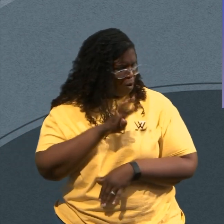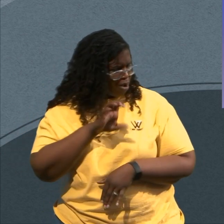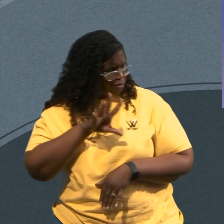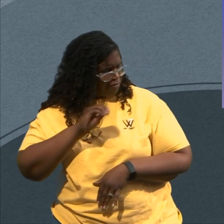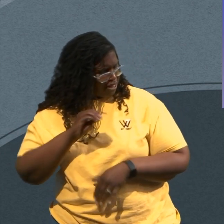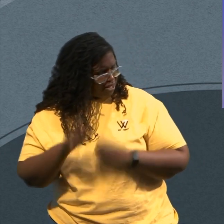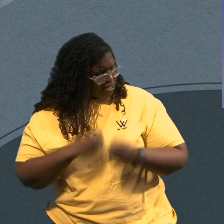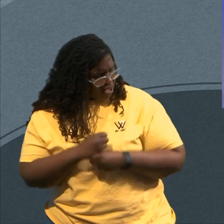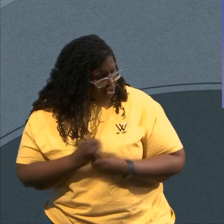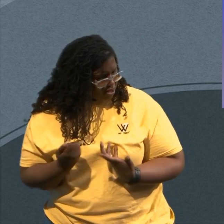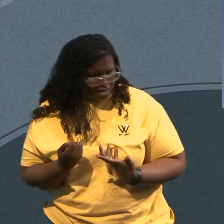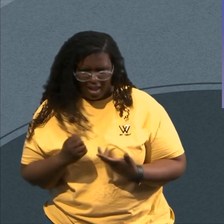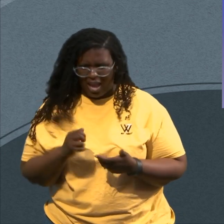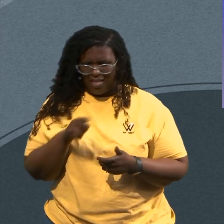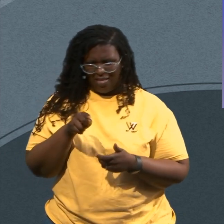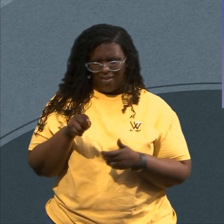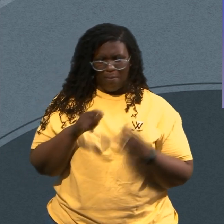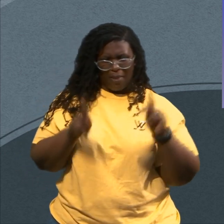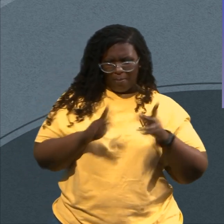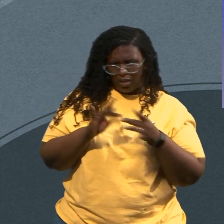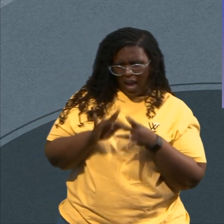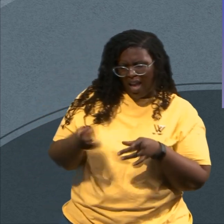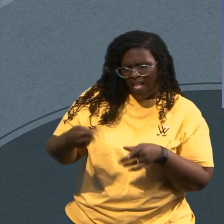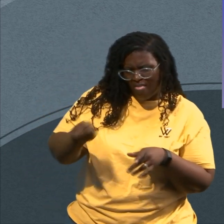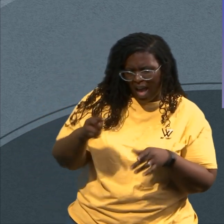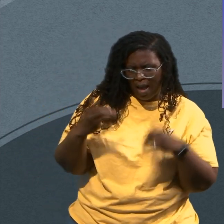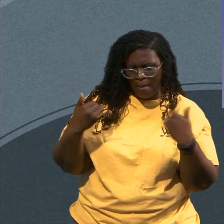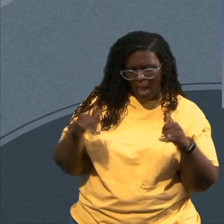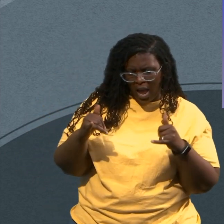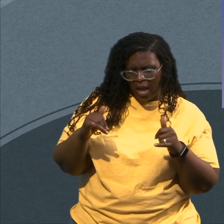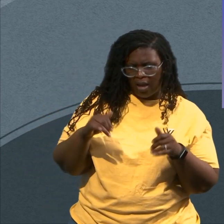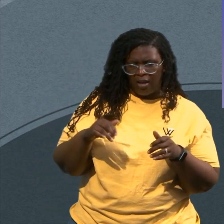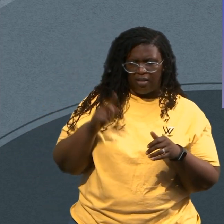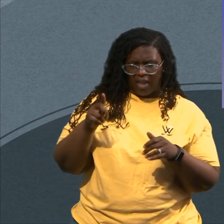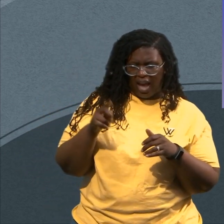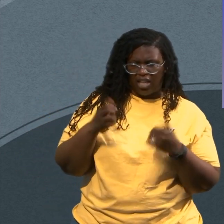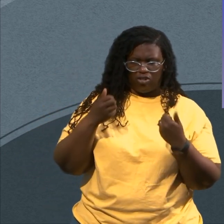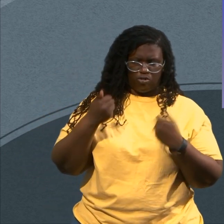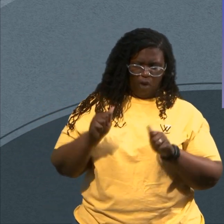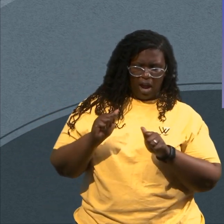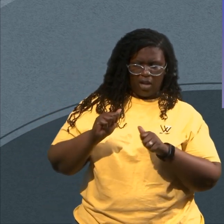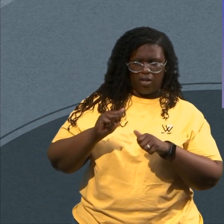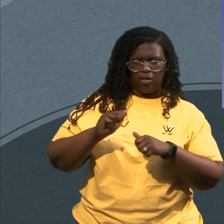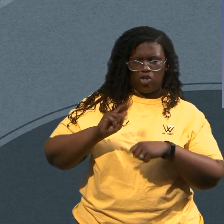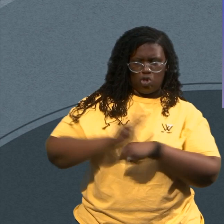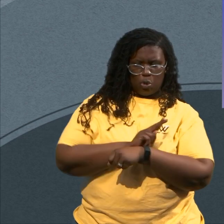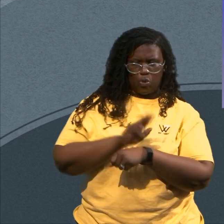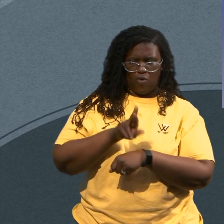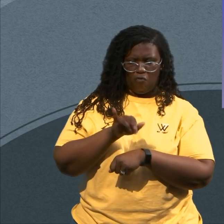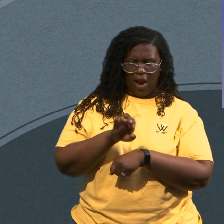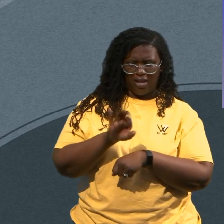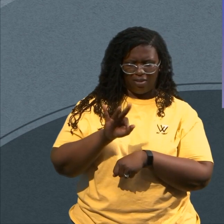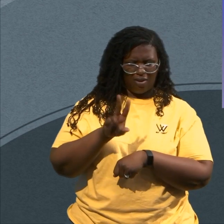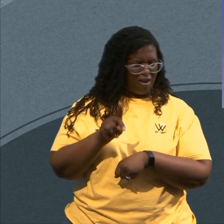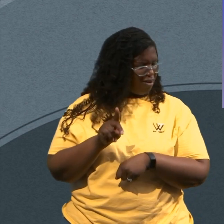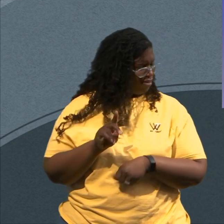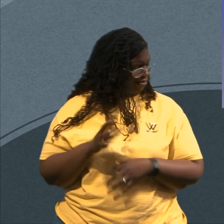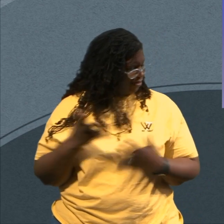See It's A Heart Issue Now Watch This I'm Not Done Yet It's Not Just A Matter Of The